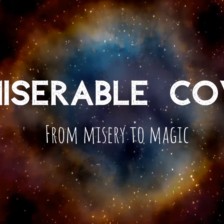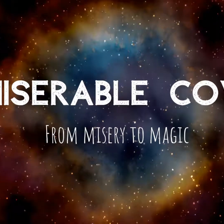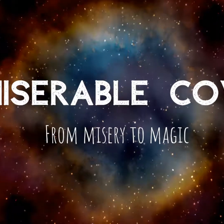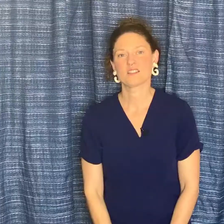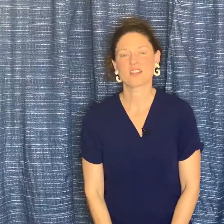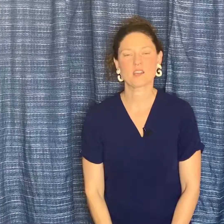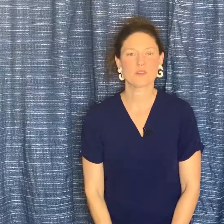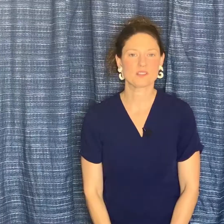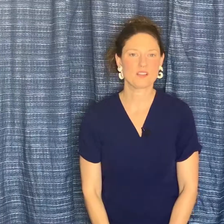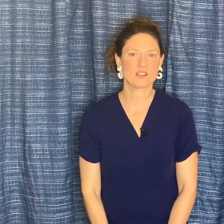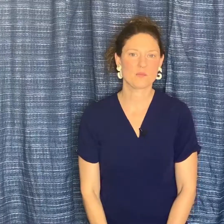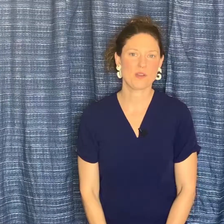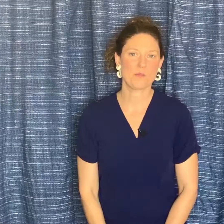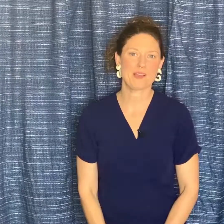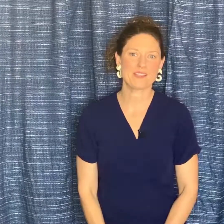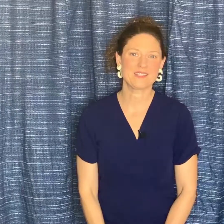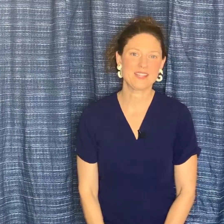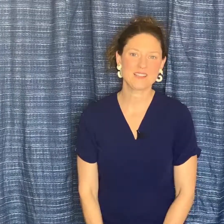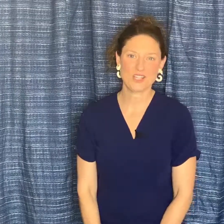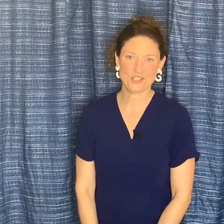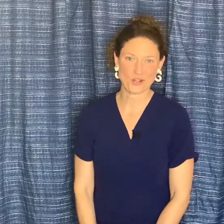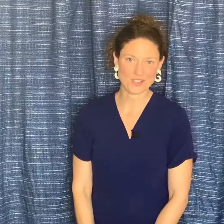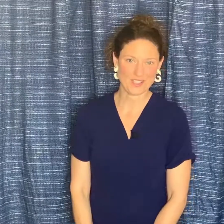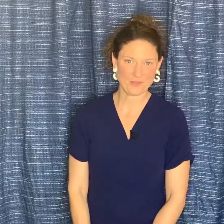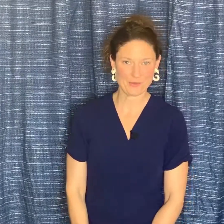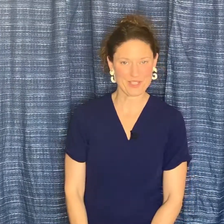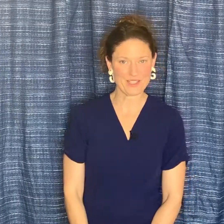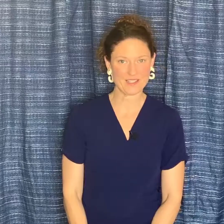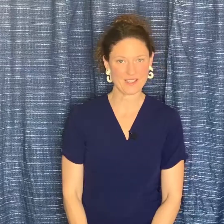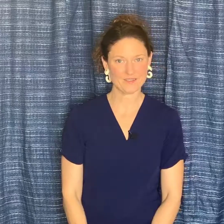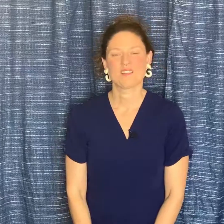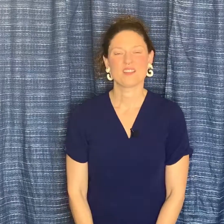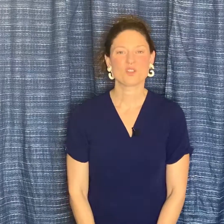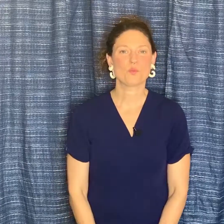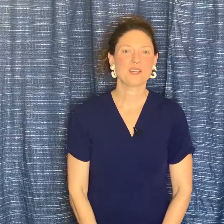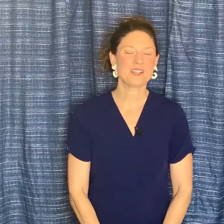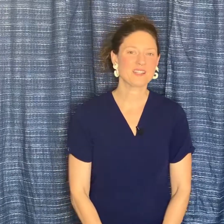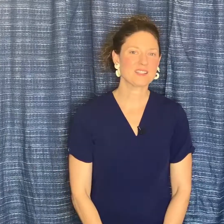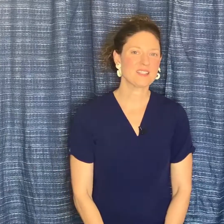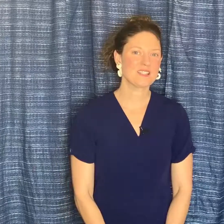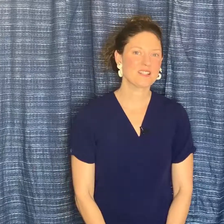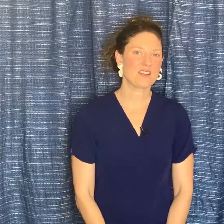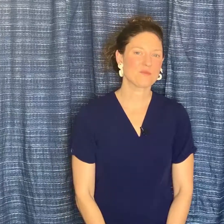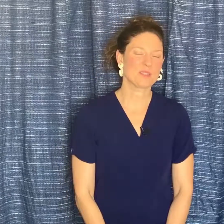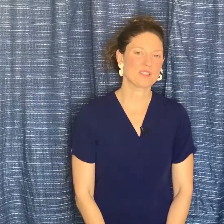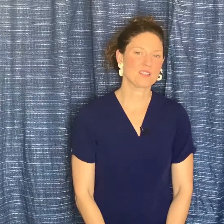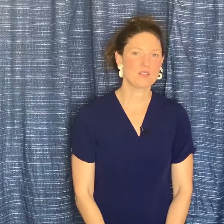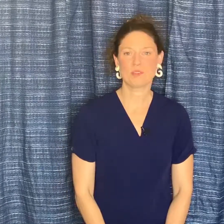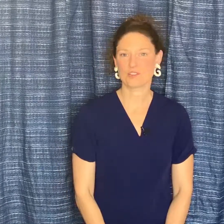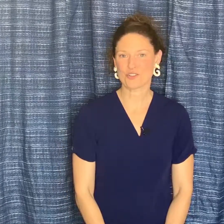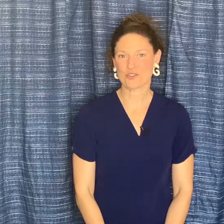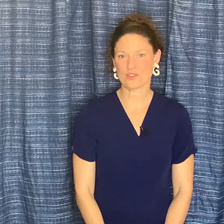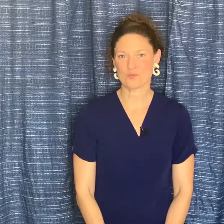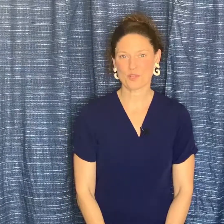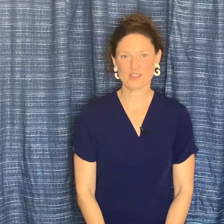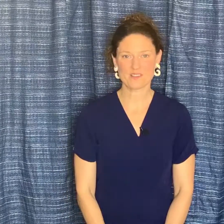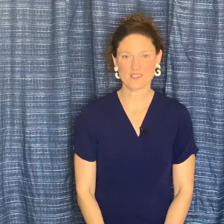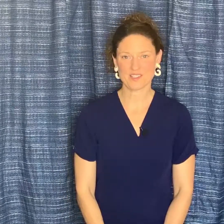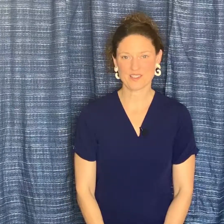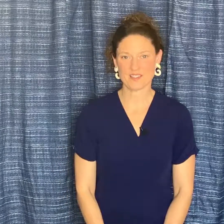Today I want to talk about my daily journaling routine. In 2019 I've been keeping a journal pretty consistently,